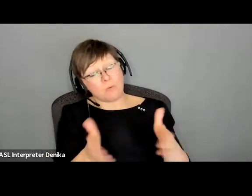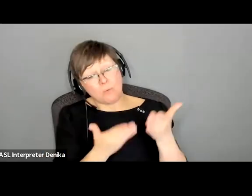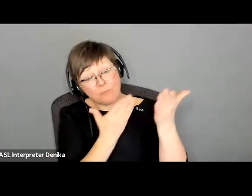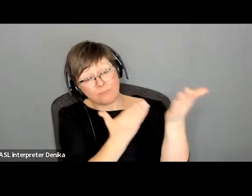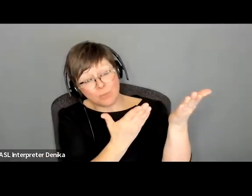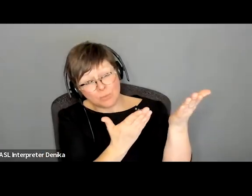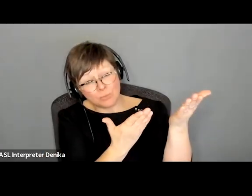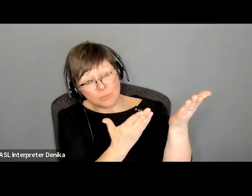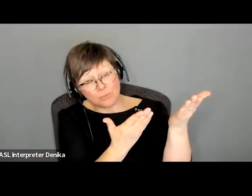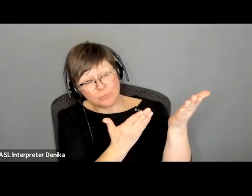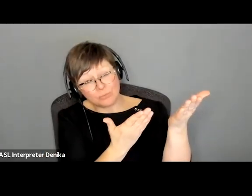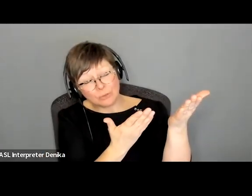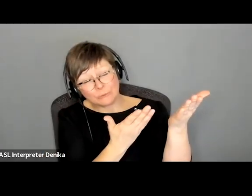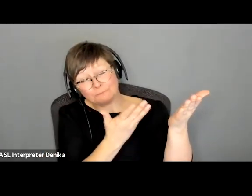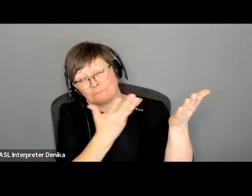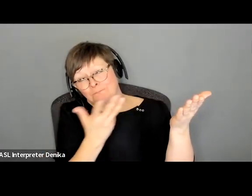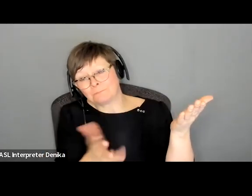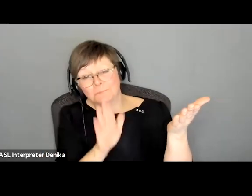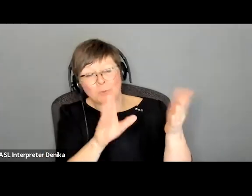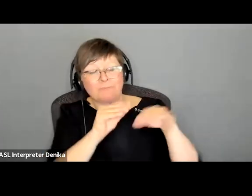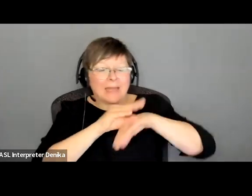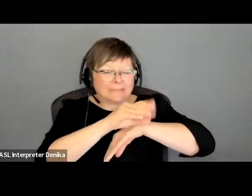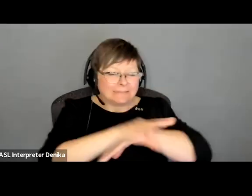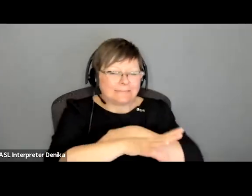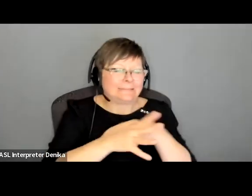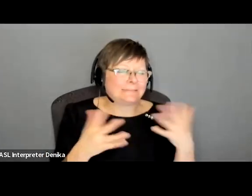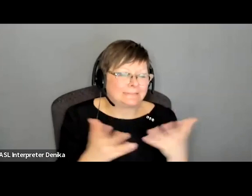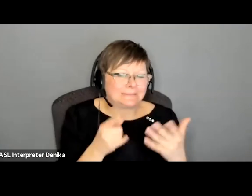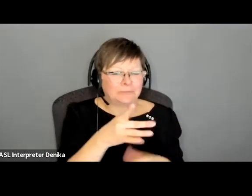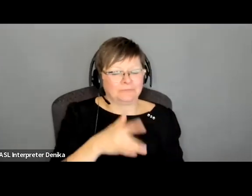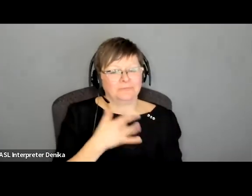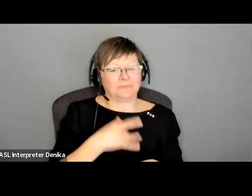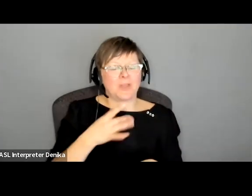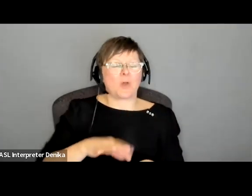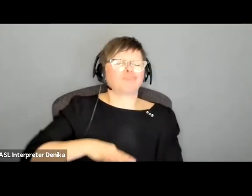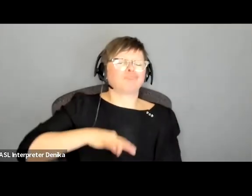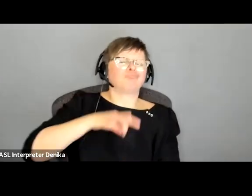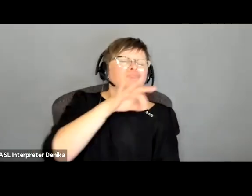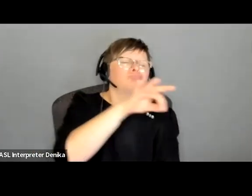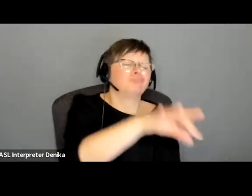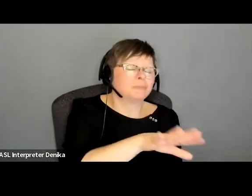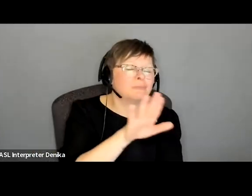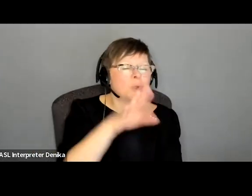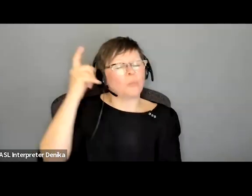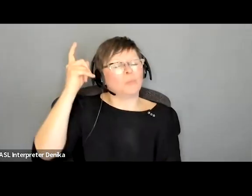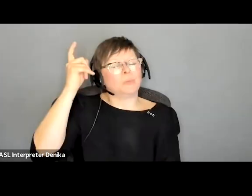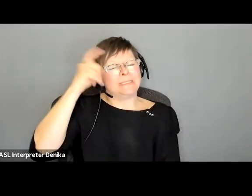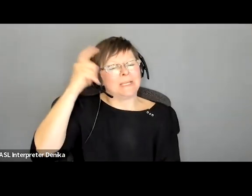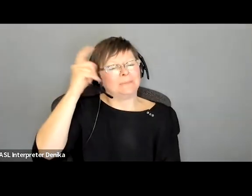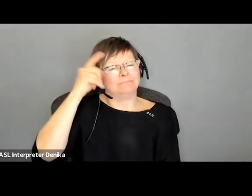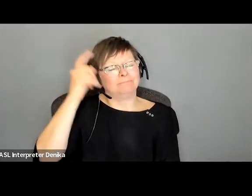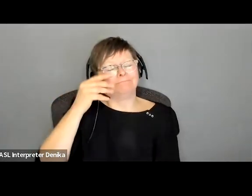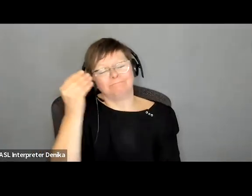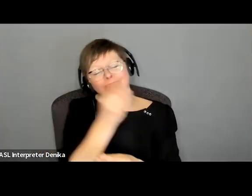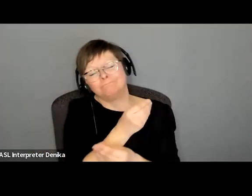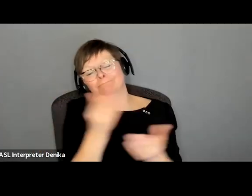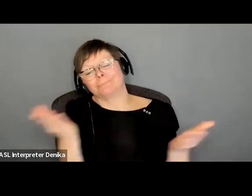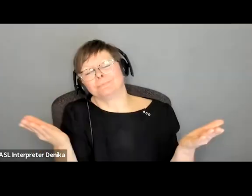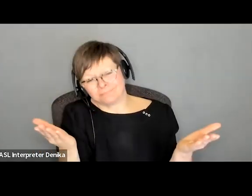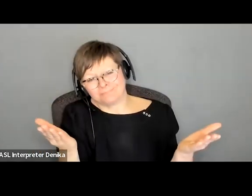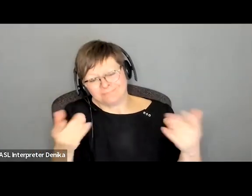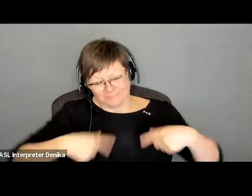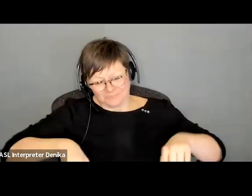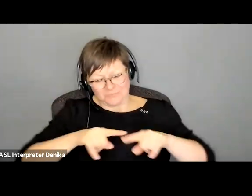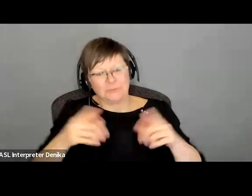uh as advice or or just wisdom for all of the people who are